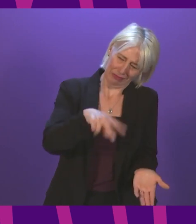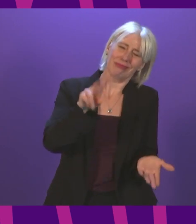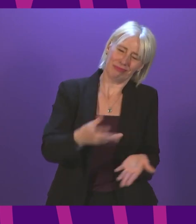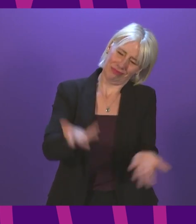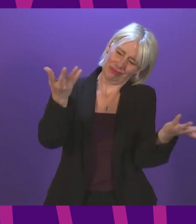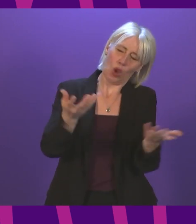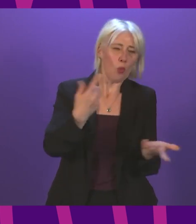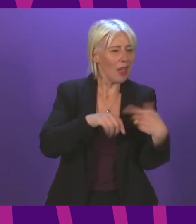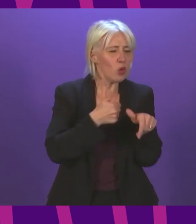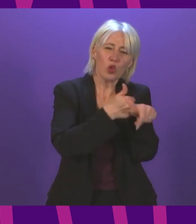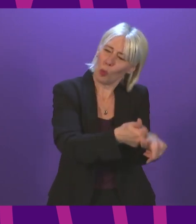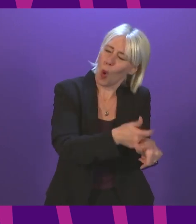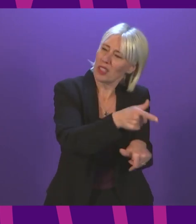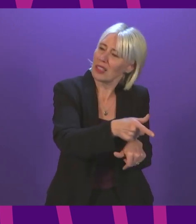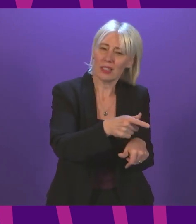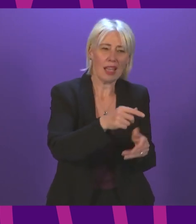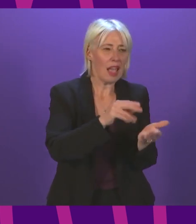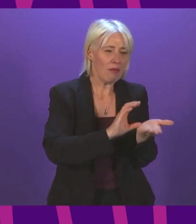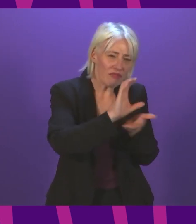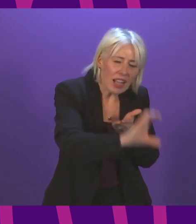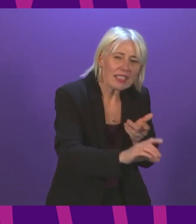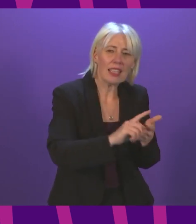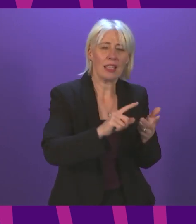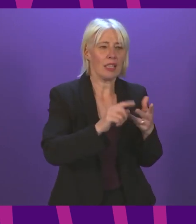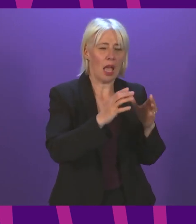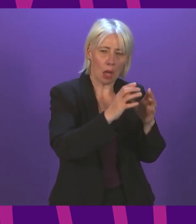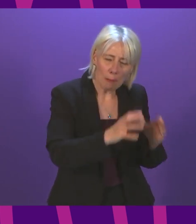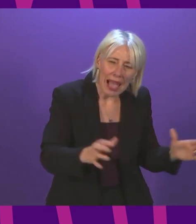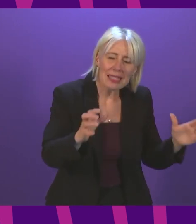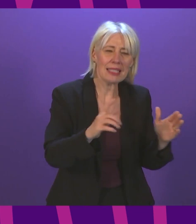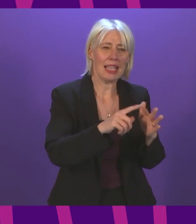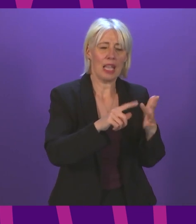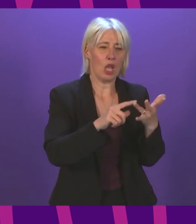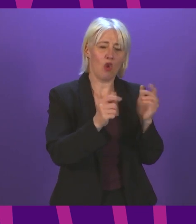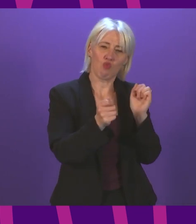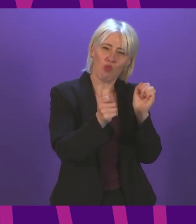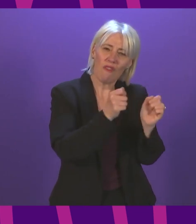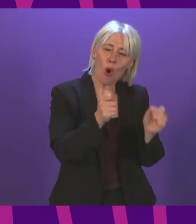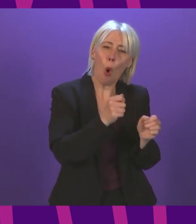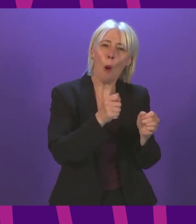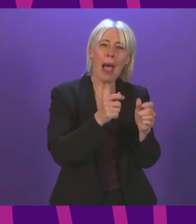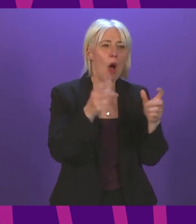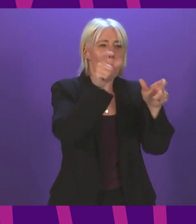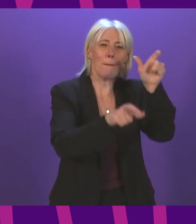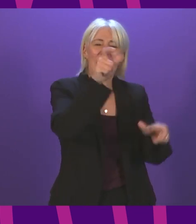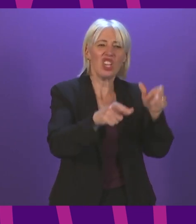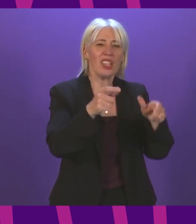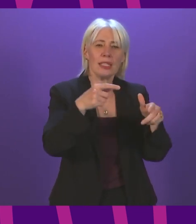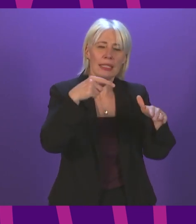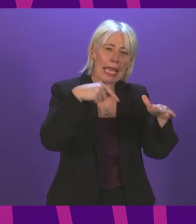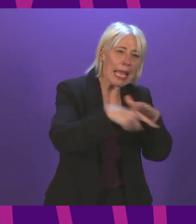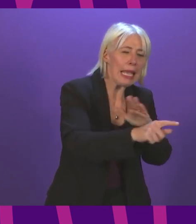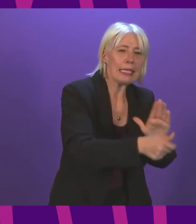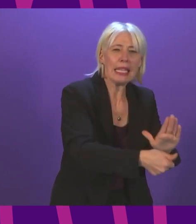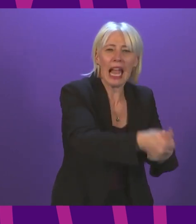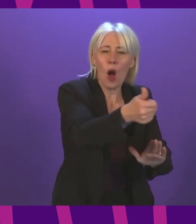ways we are doing, the increased funding, the work to increase capacity, the work to reform the patient flows through our NHS, so